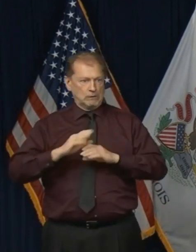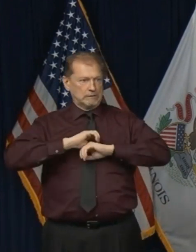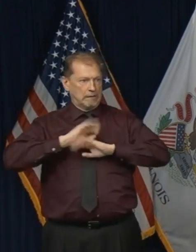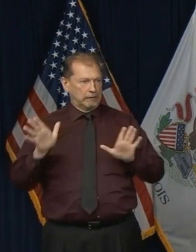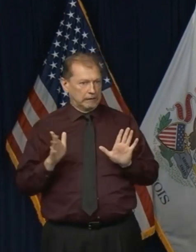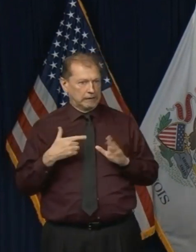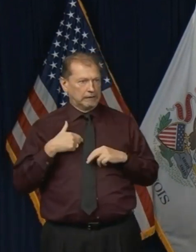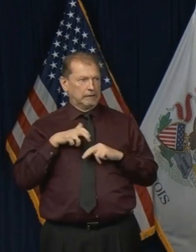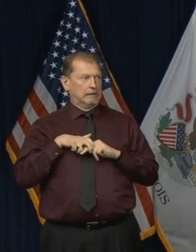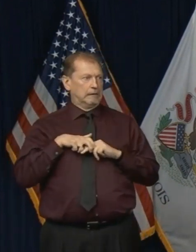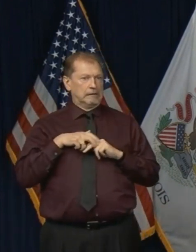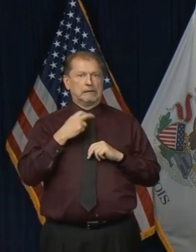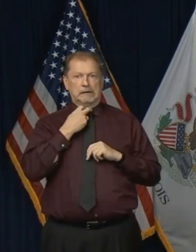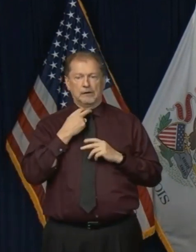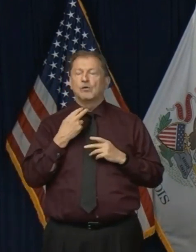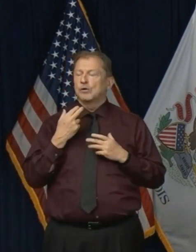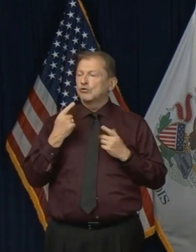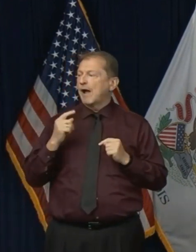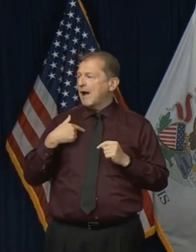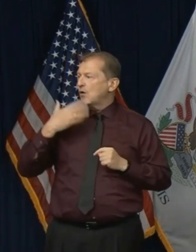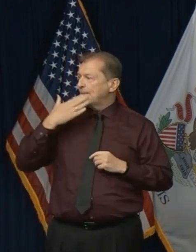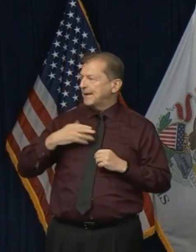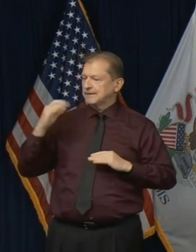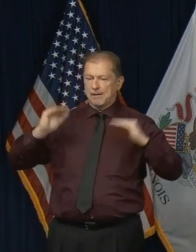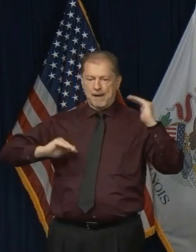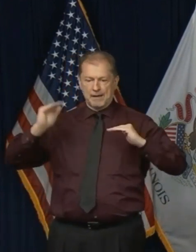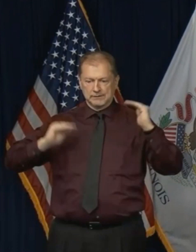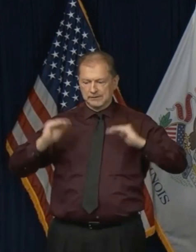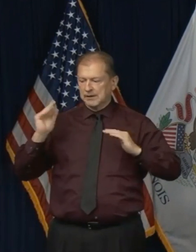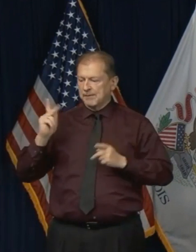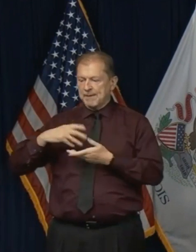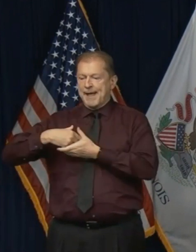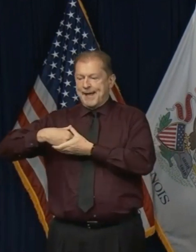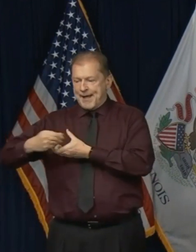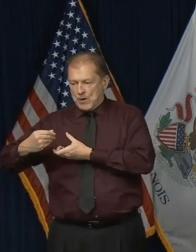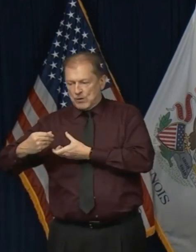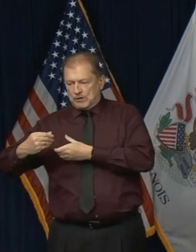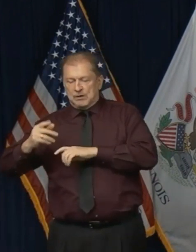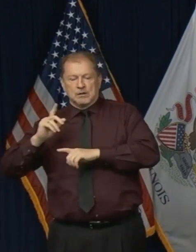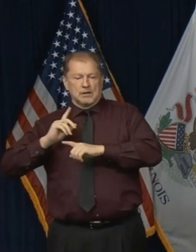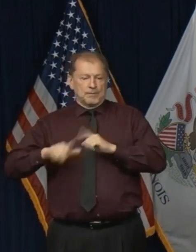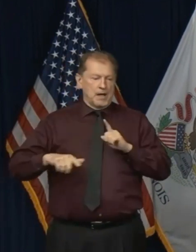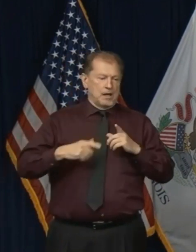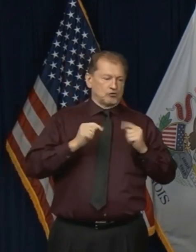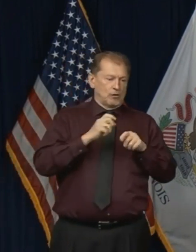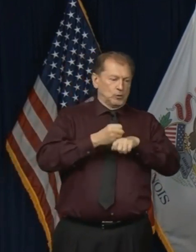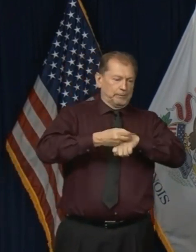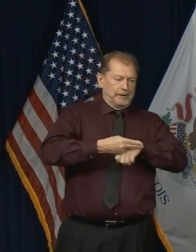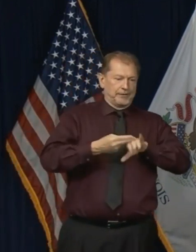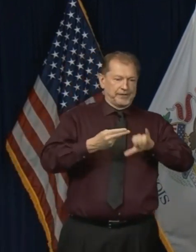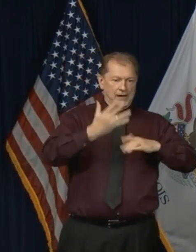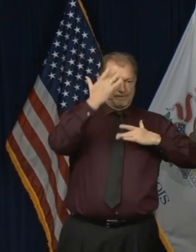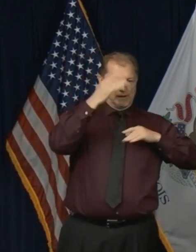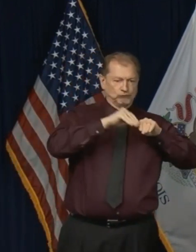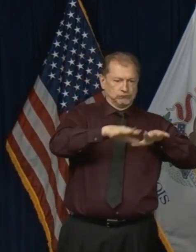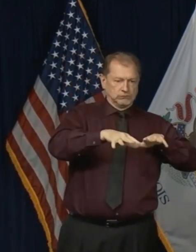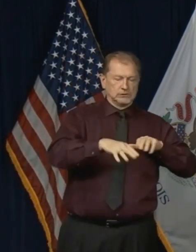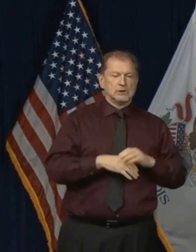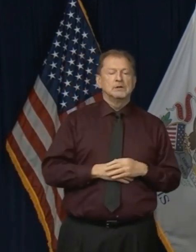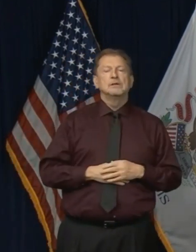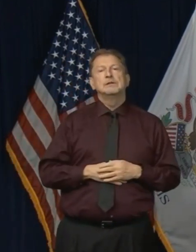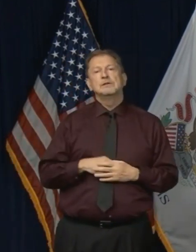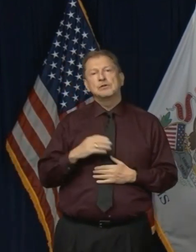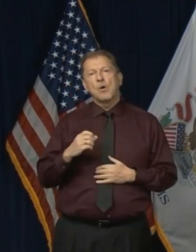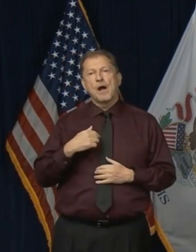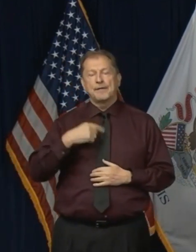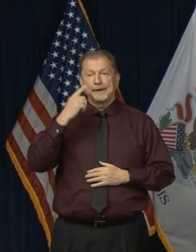and at the same time trying to defeat this virus. And, uh, so we're evaluating that every day. And I think the triggers would